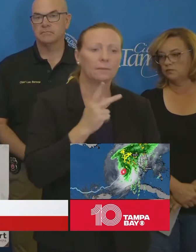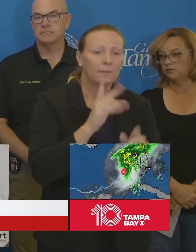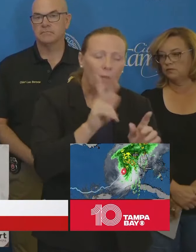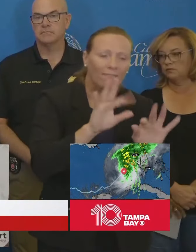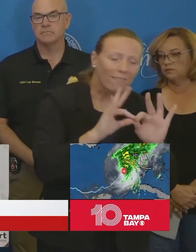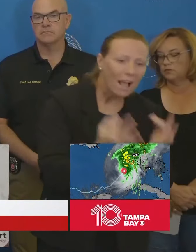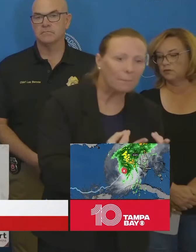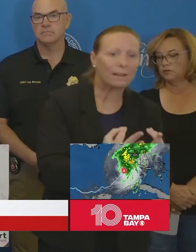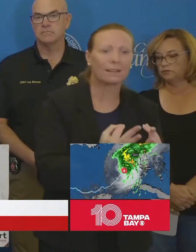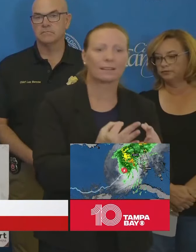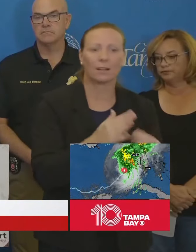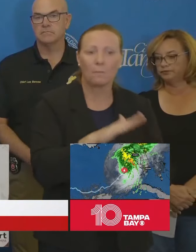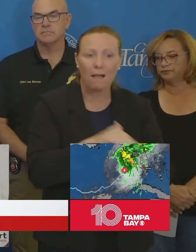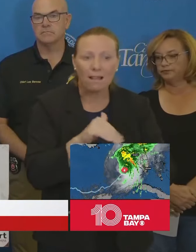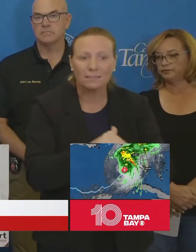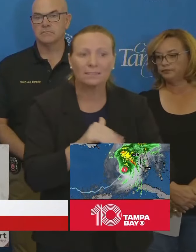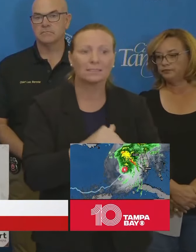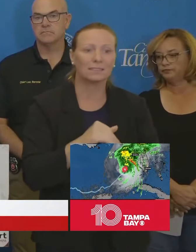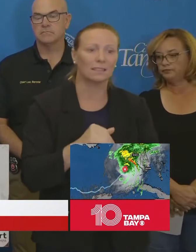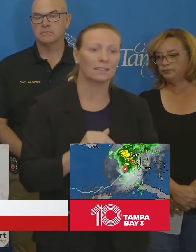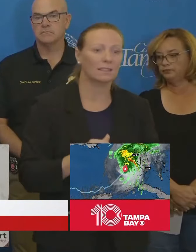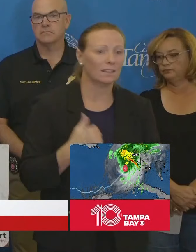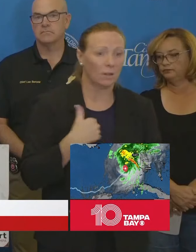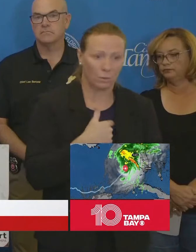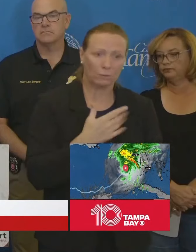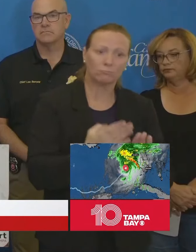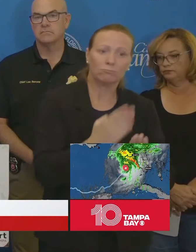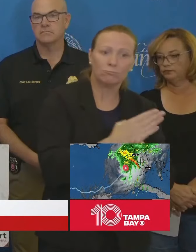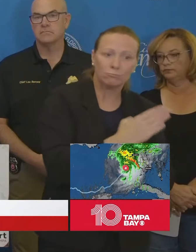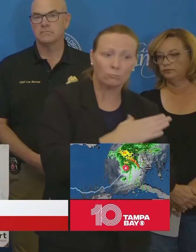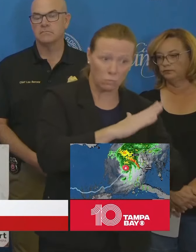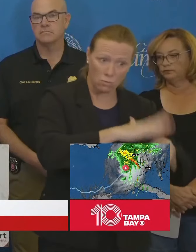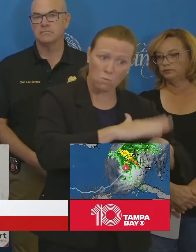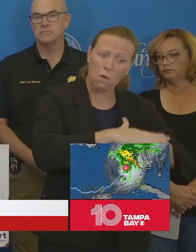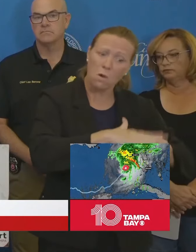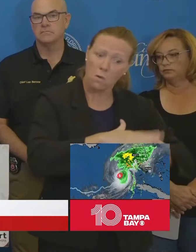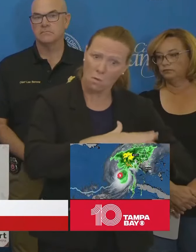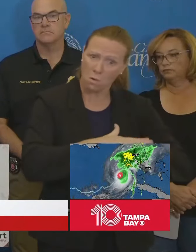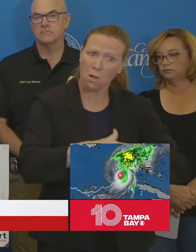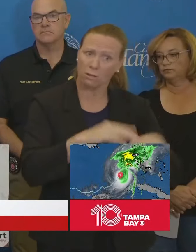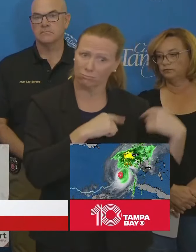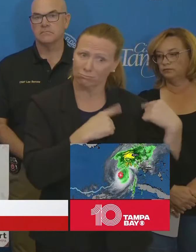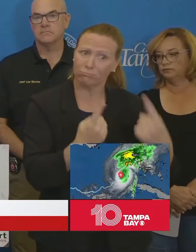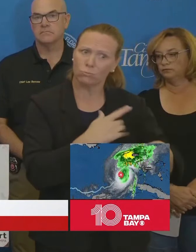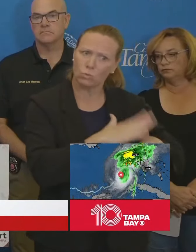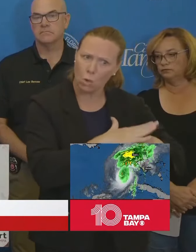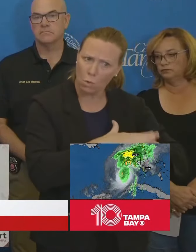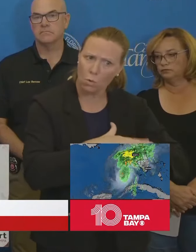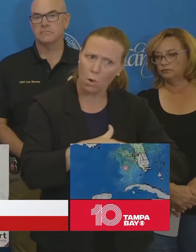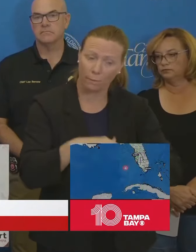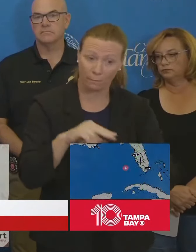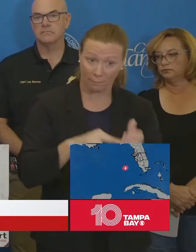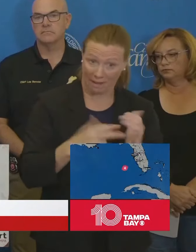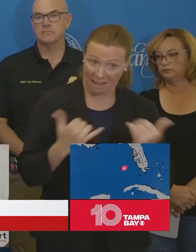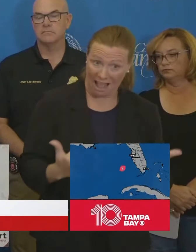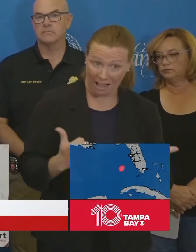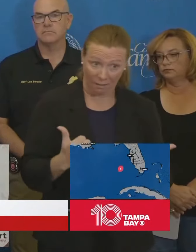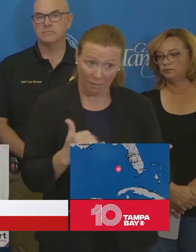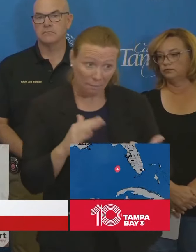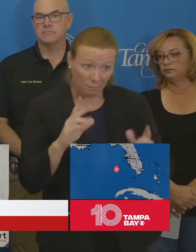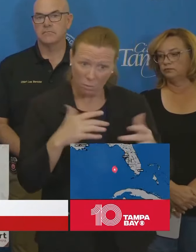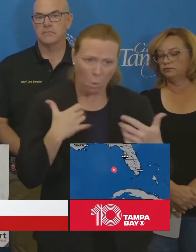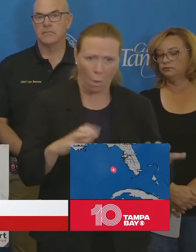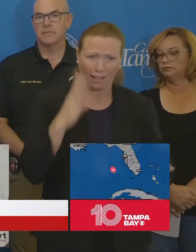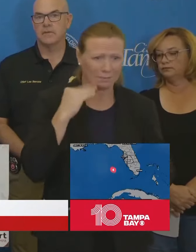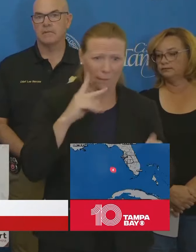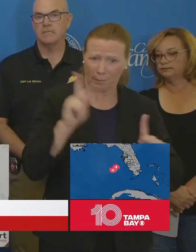well. We have had enough advanced warning that we should not have any deaths as a result of this storm.